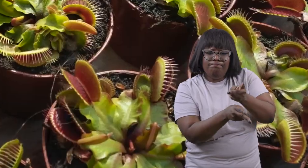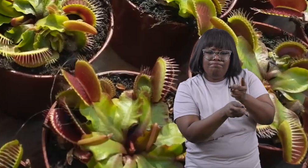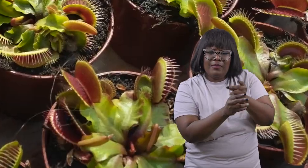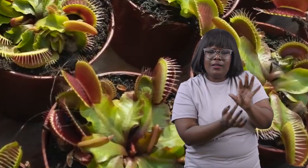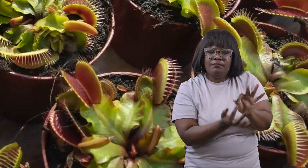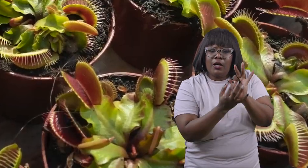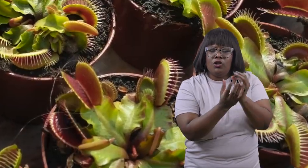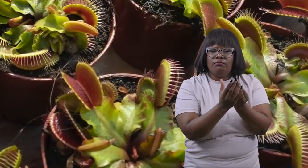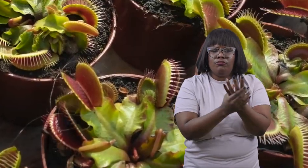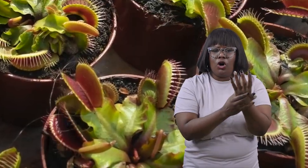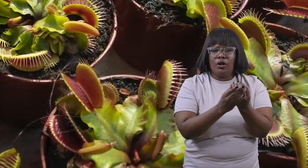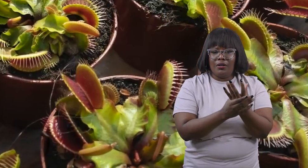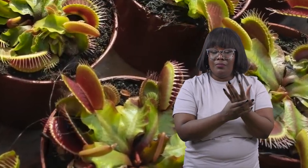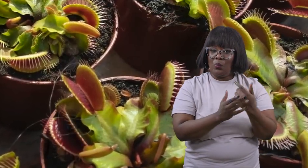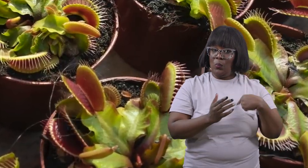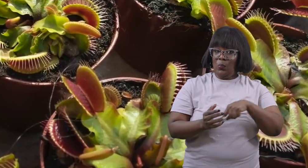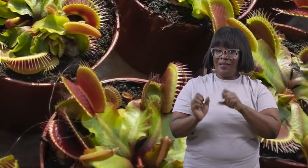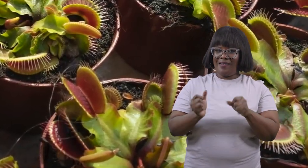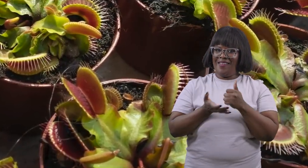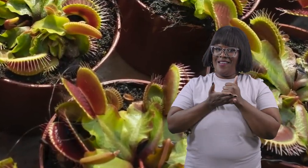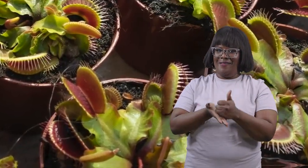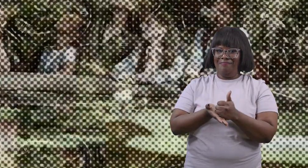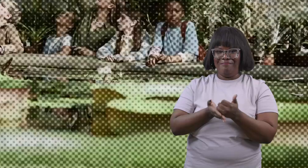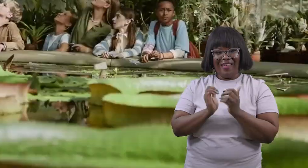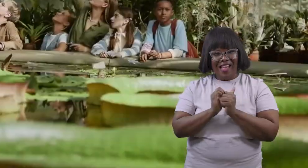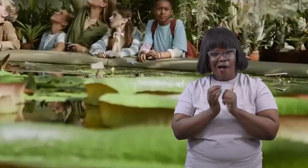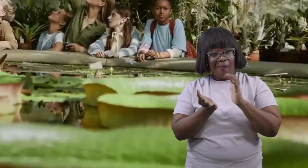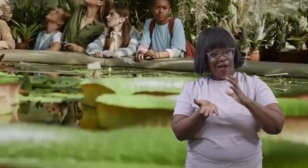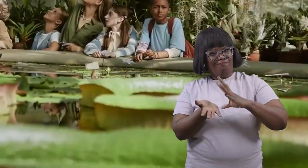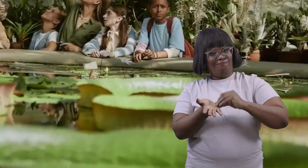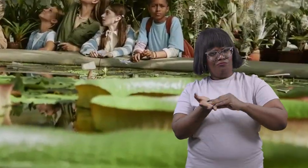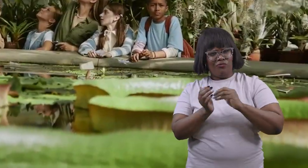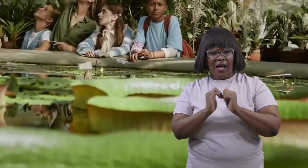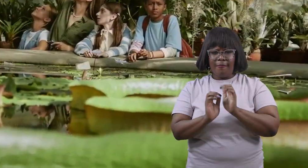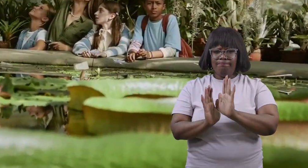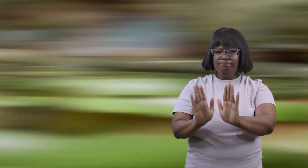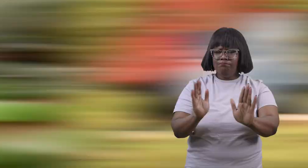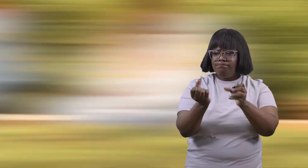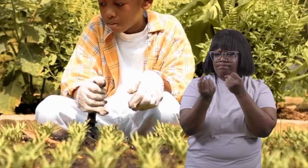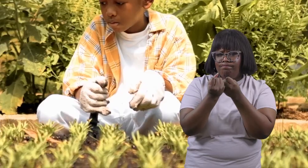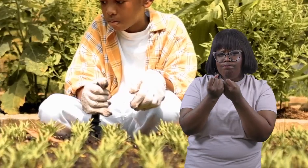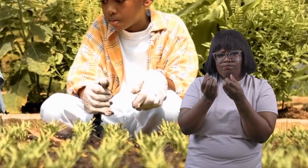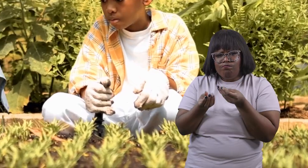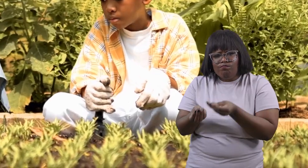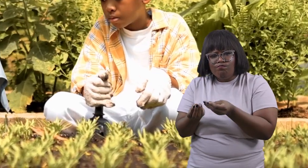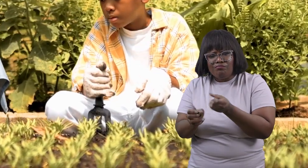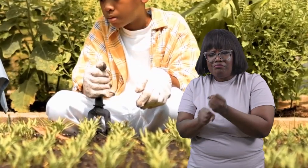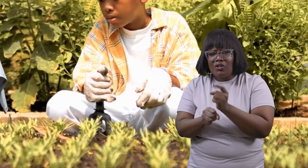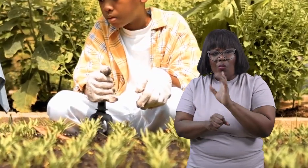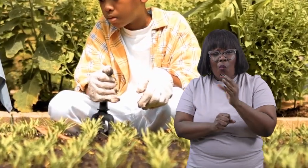gardens we can help them as well by learning about them and supporting efforts to keep their homes safe